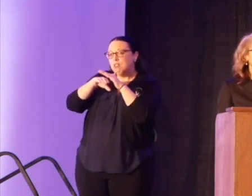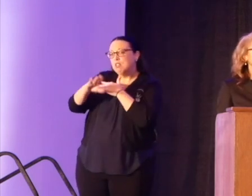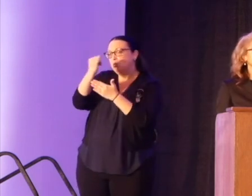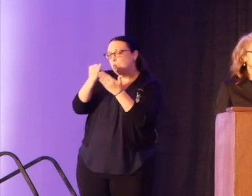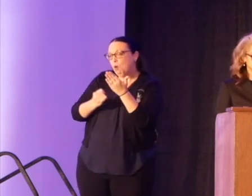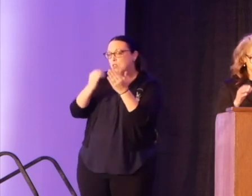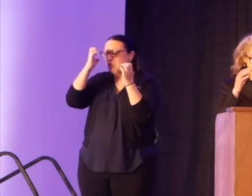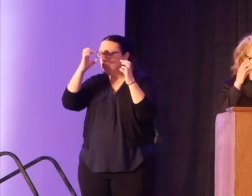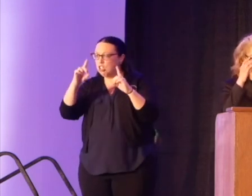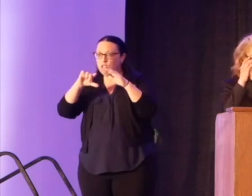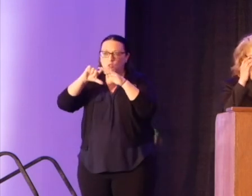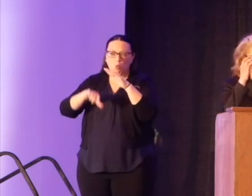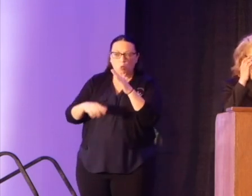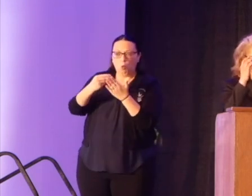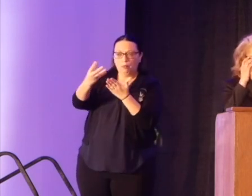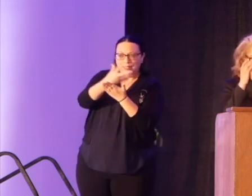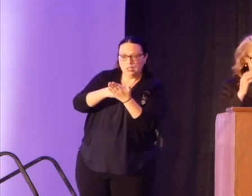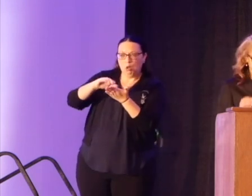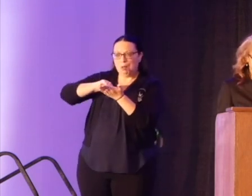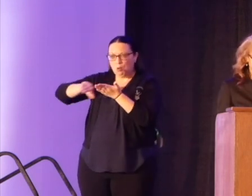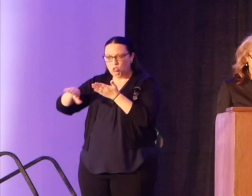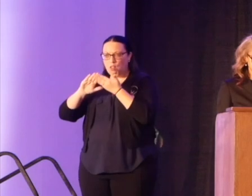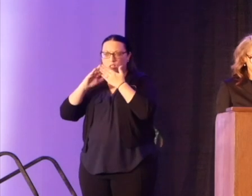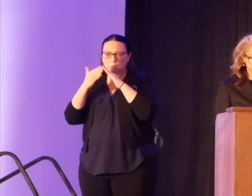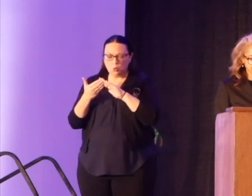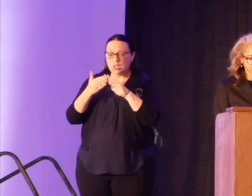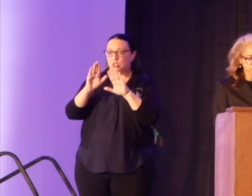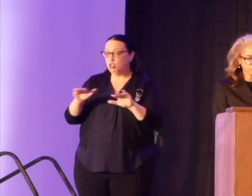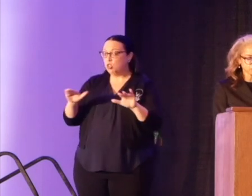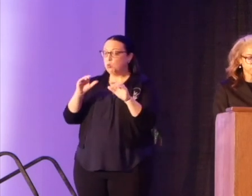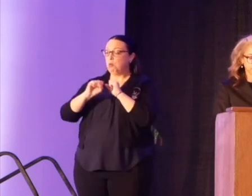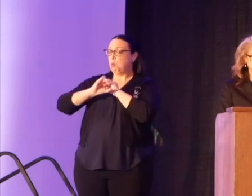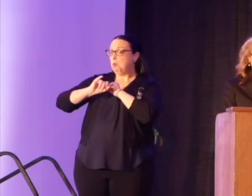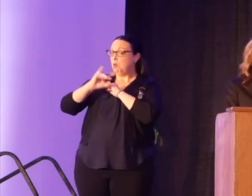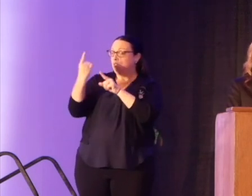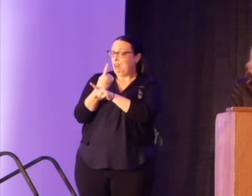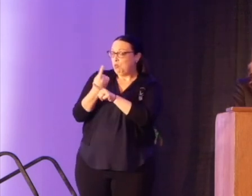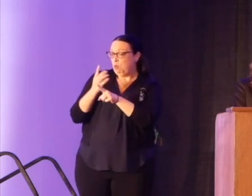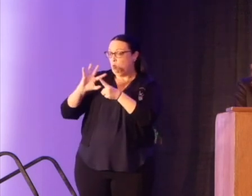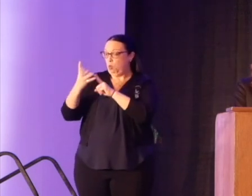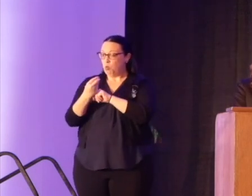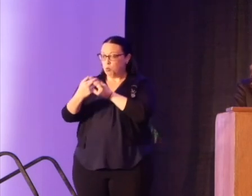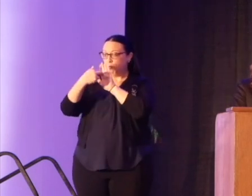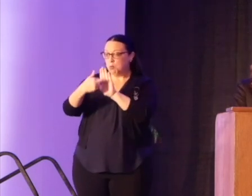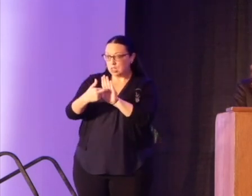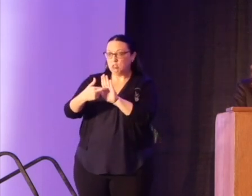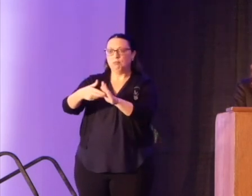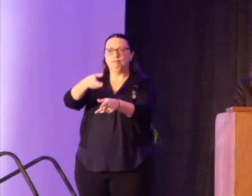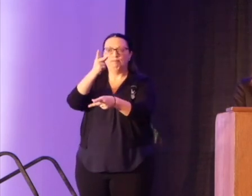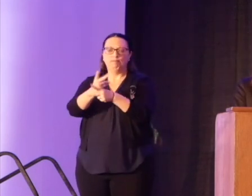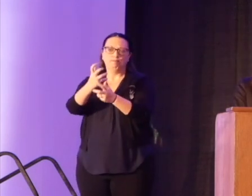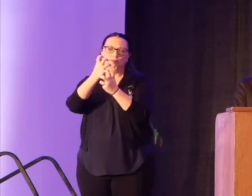-income and marginalized communities and children, promoting accurate cultural representation and preserving